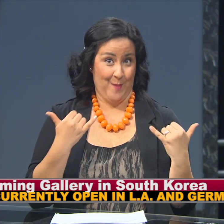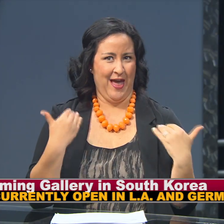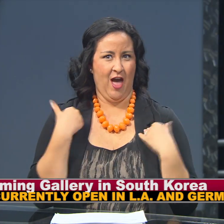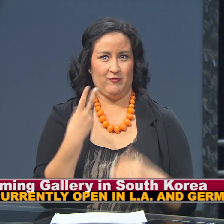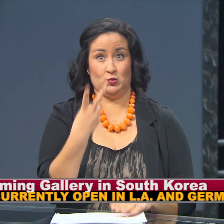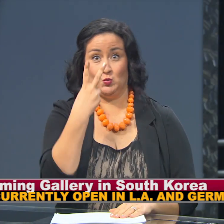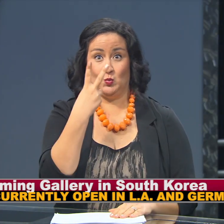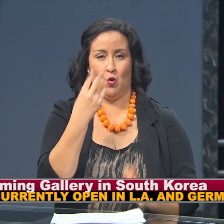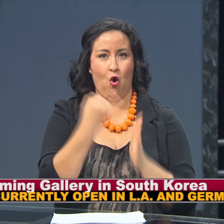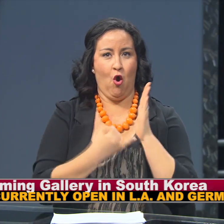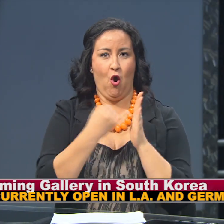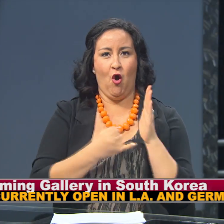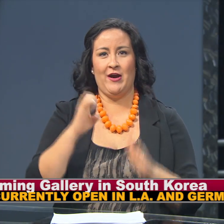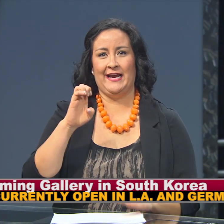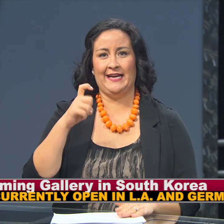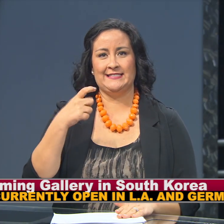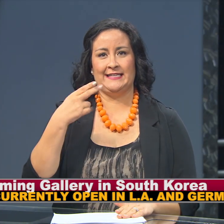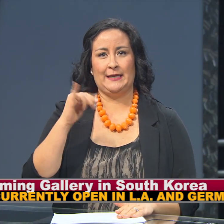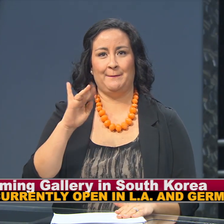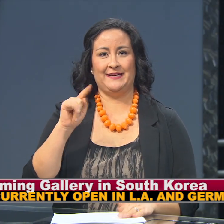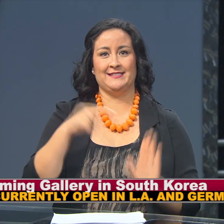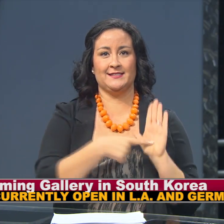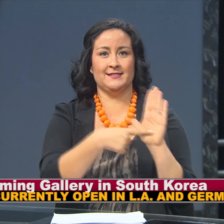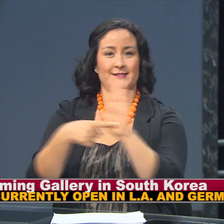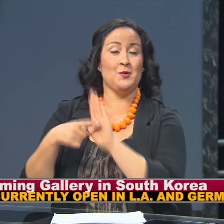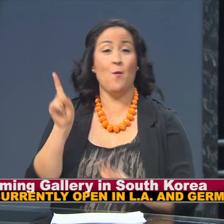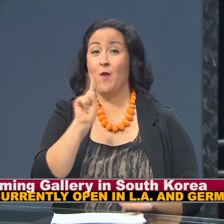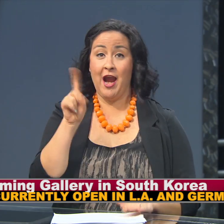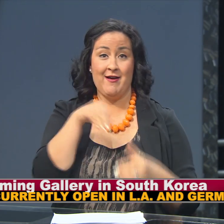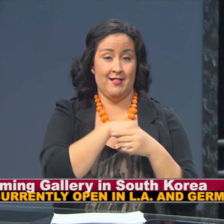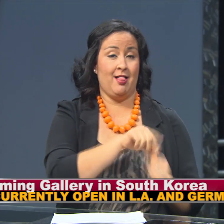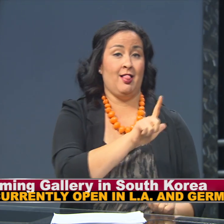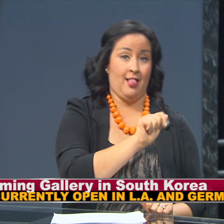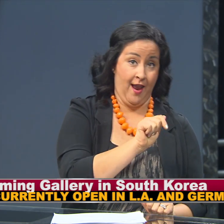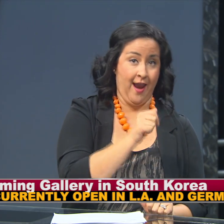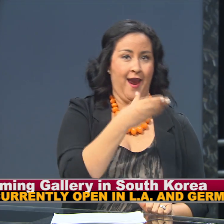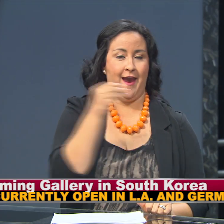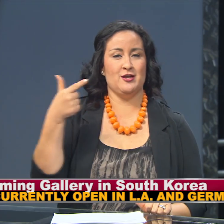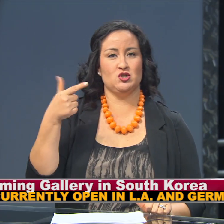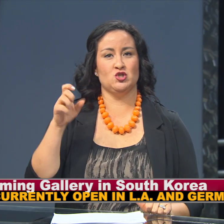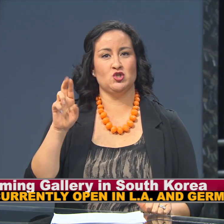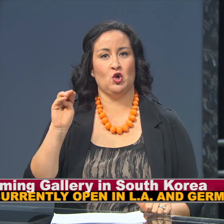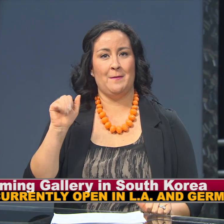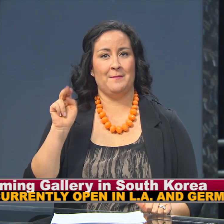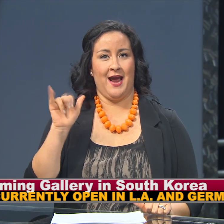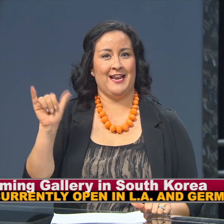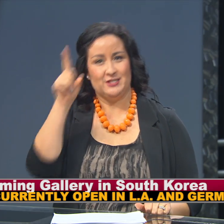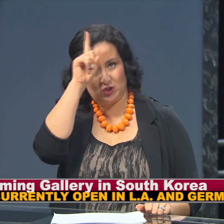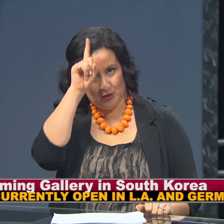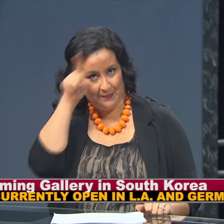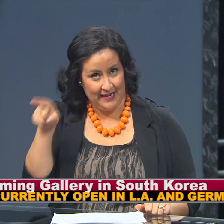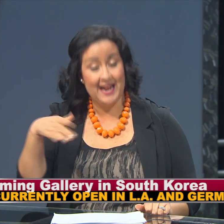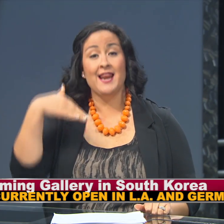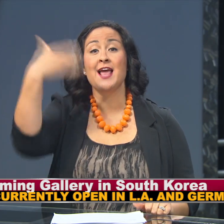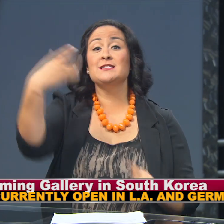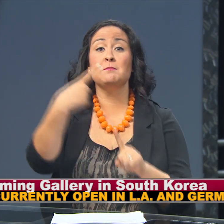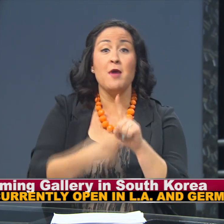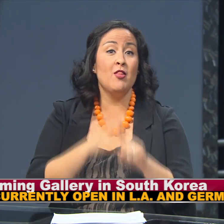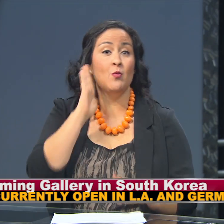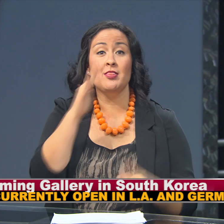She has two exhibits in Los Angeles, California and Germany and will be featured in a South Korean